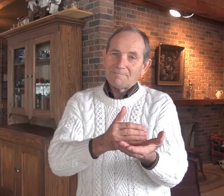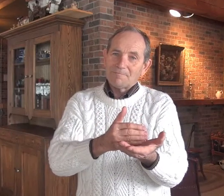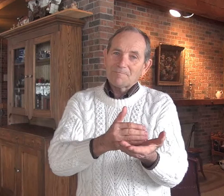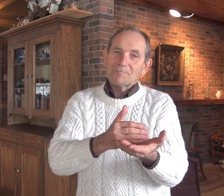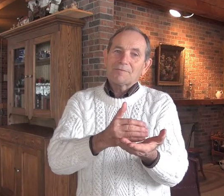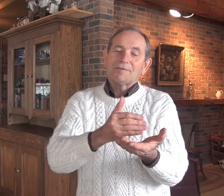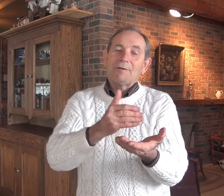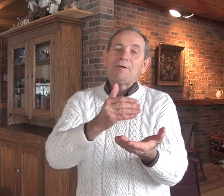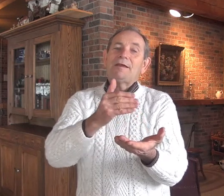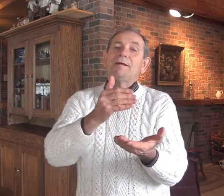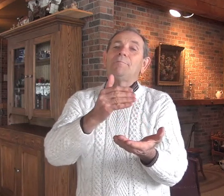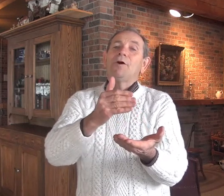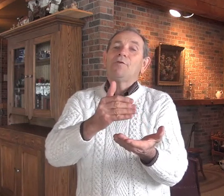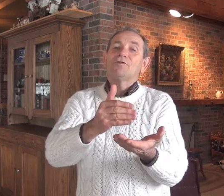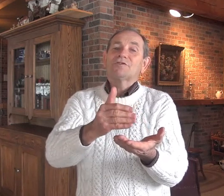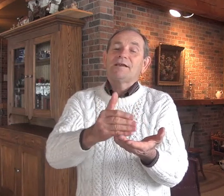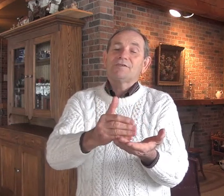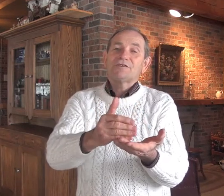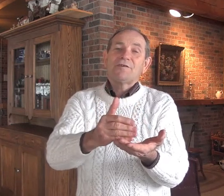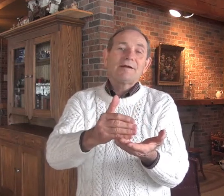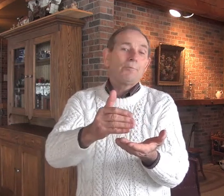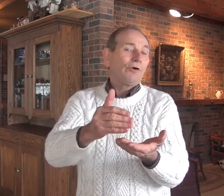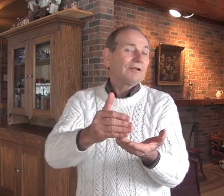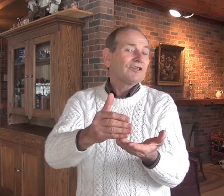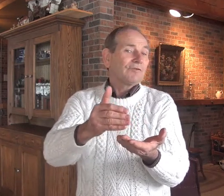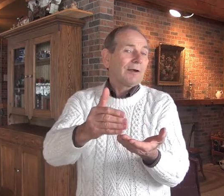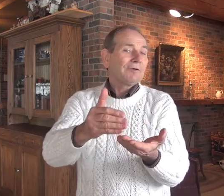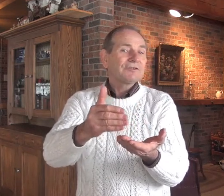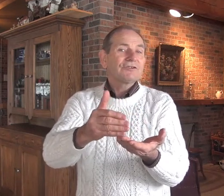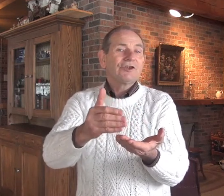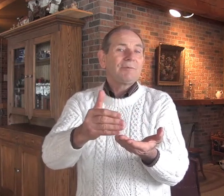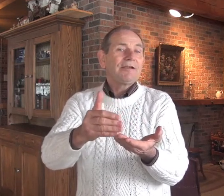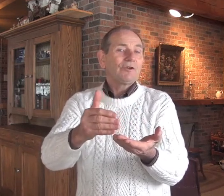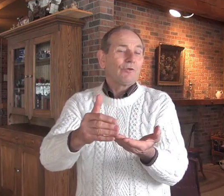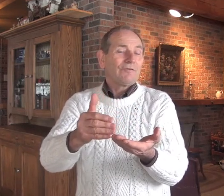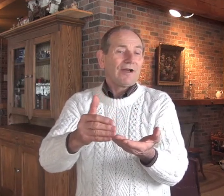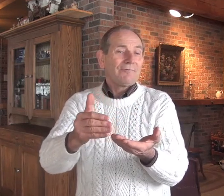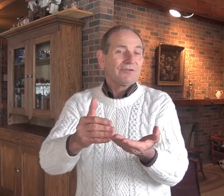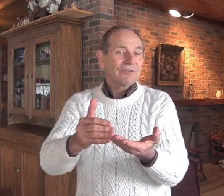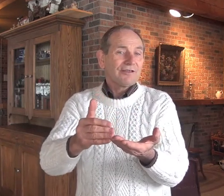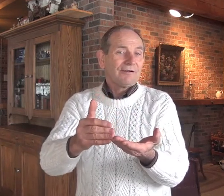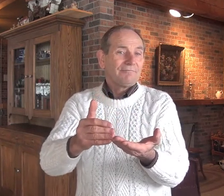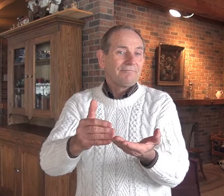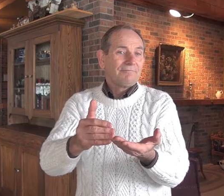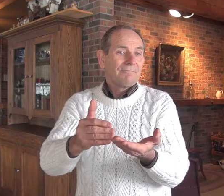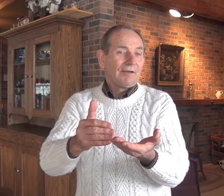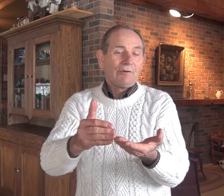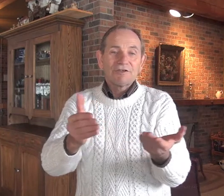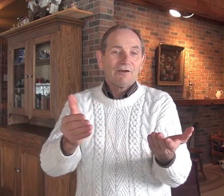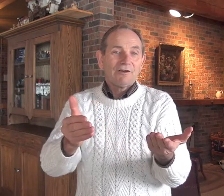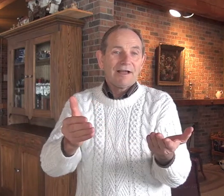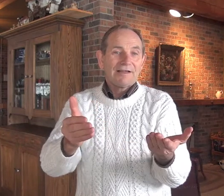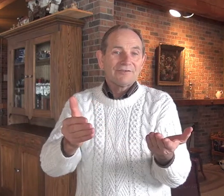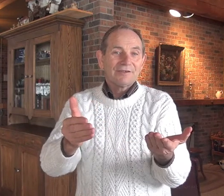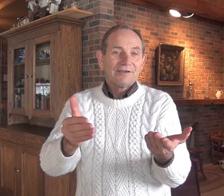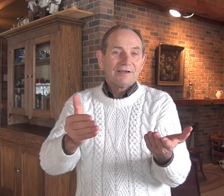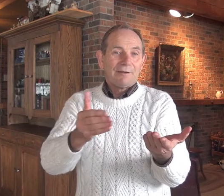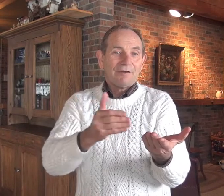that we build those skills. It's very important. This farm business is going to be here 25 years from now. I always tell clients, how many